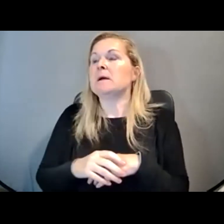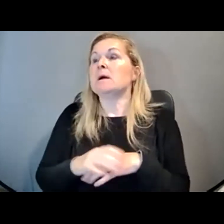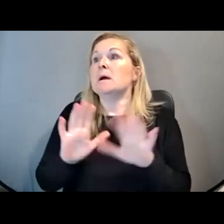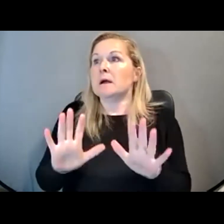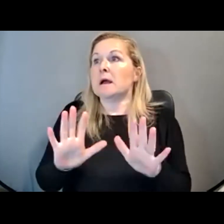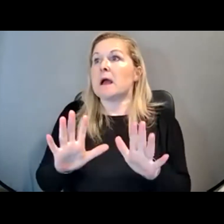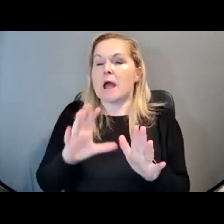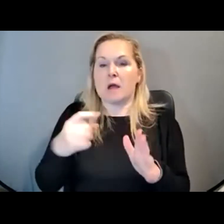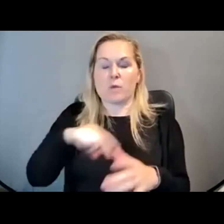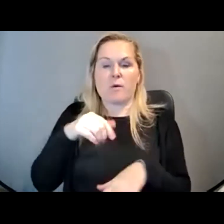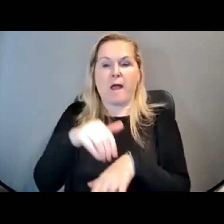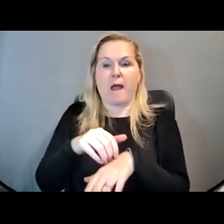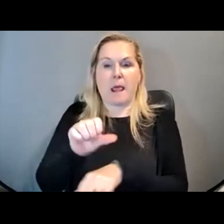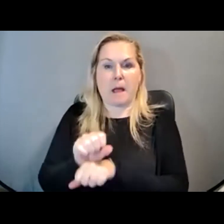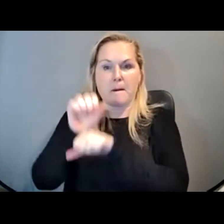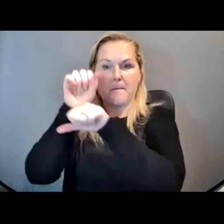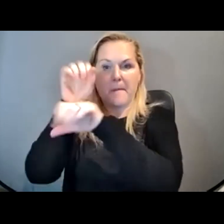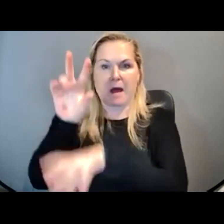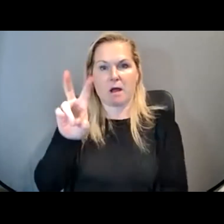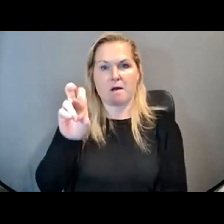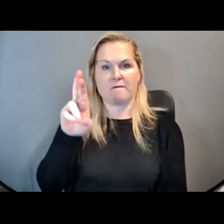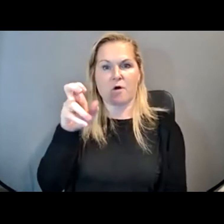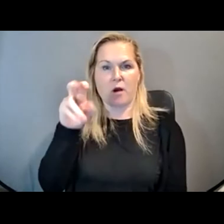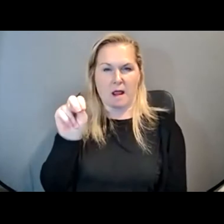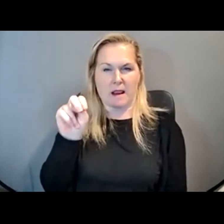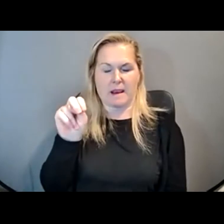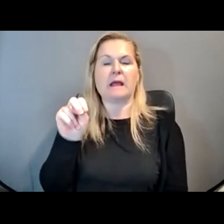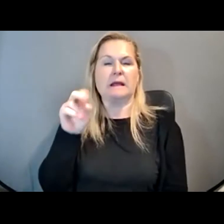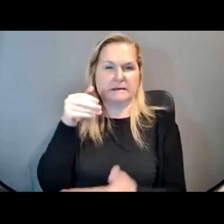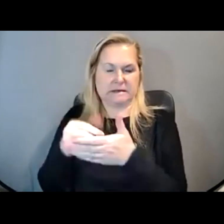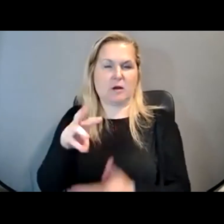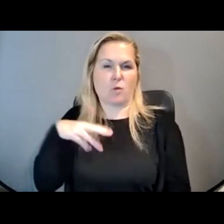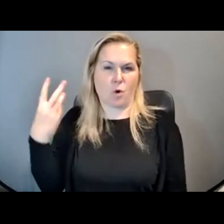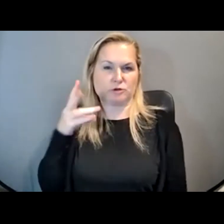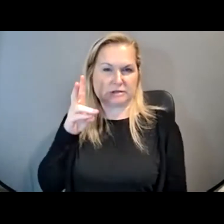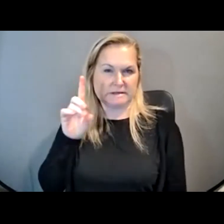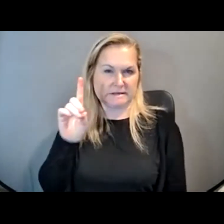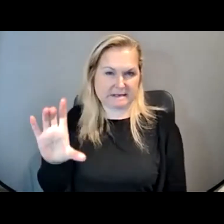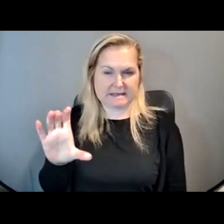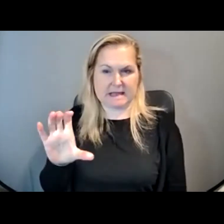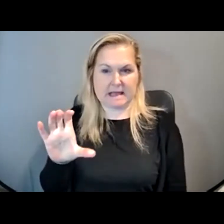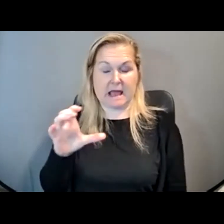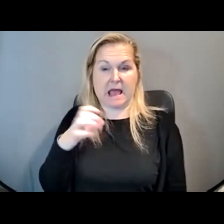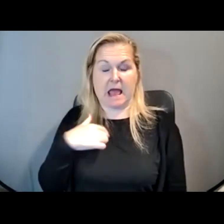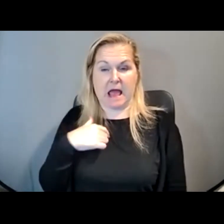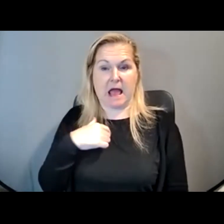at Mount Vernon, which is a historical site outside of Mount Washington, D.C. And I fell.